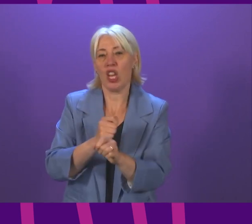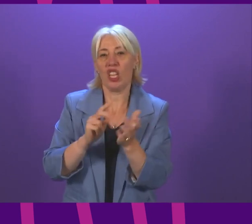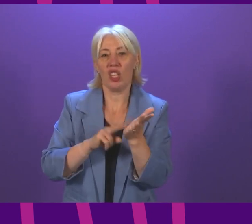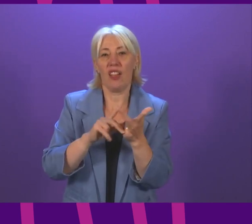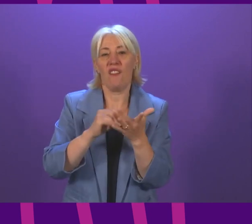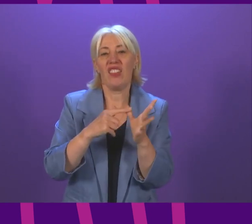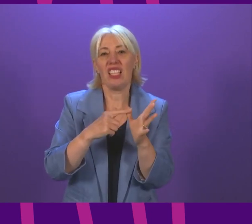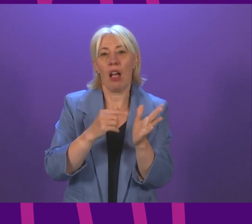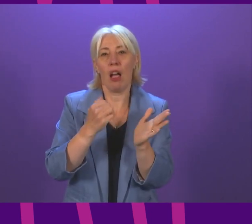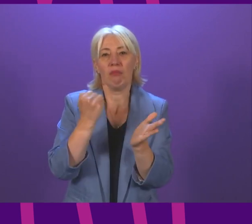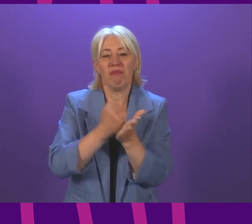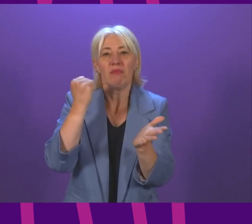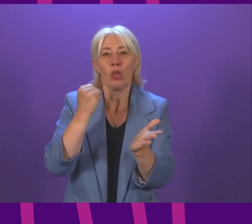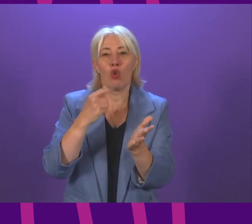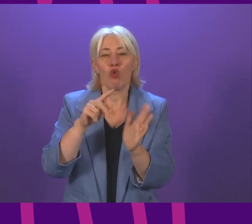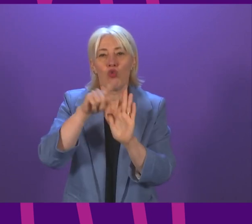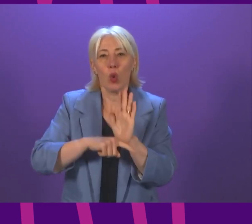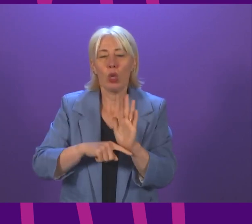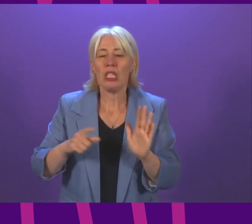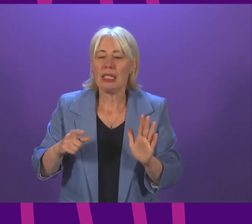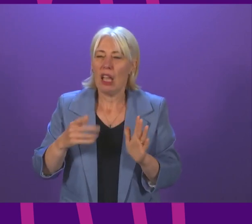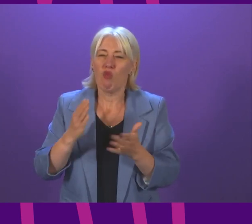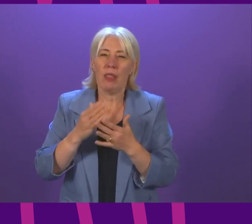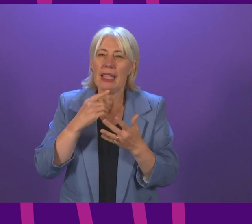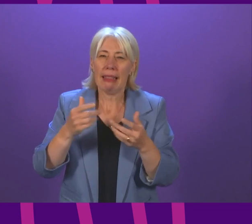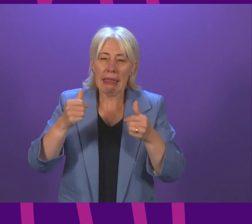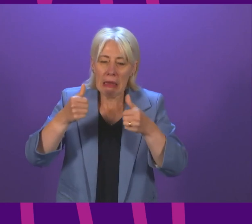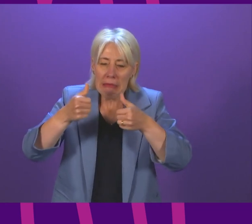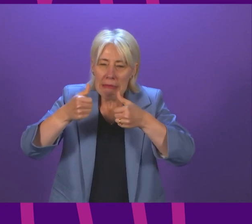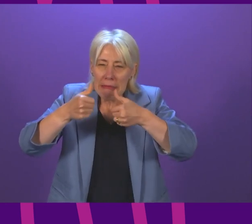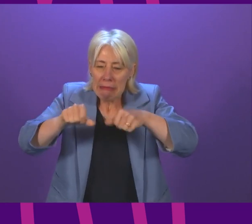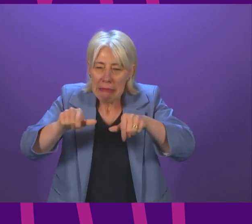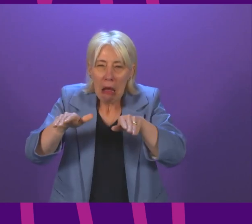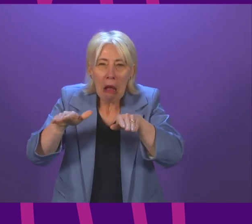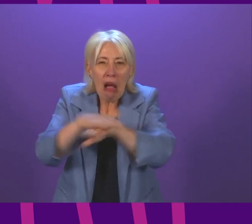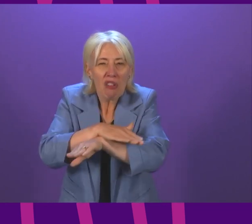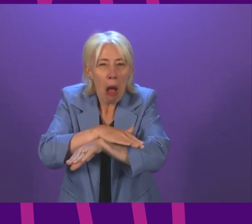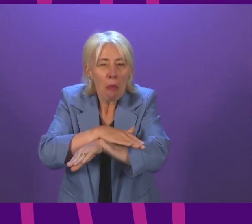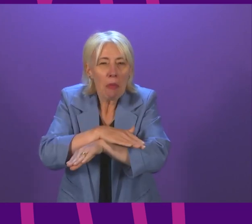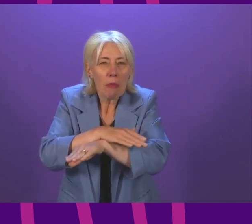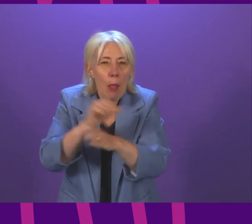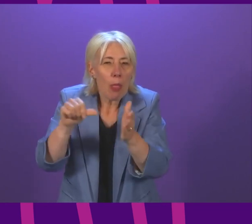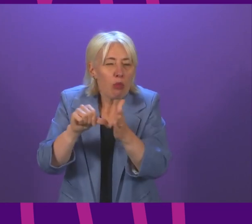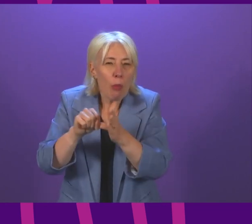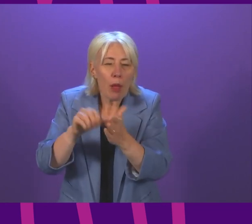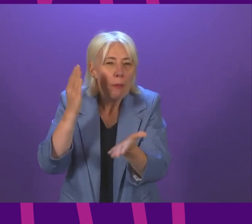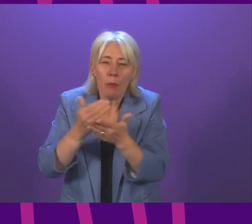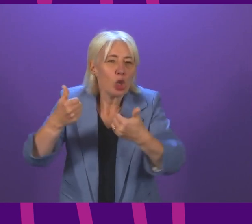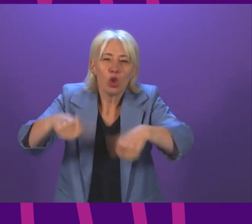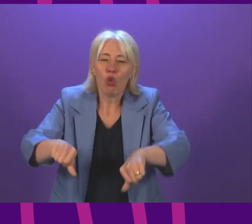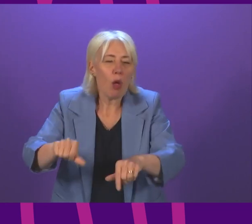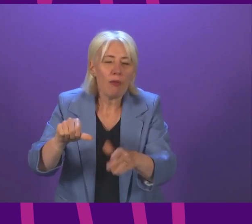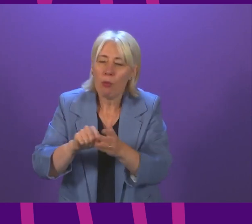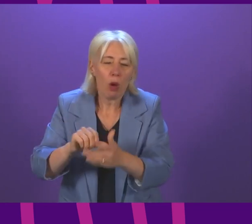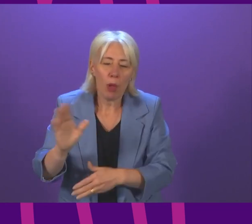last week I think to describe them as a sticking plaster would be an exaggeration because I don't even think they amount to that